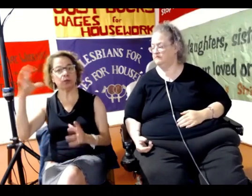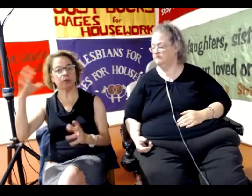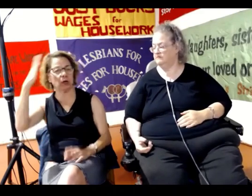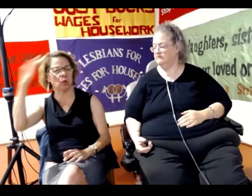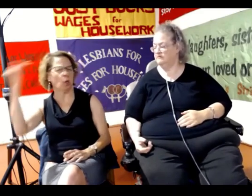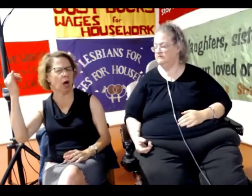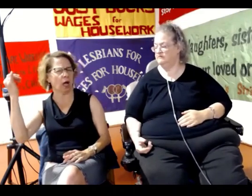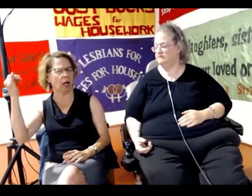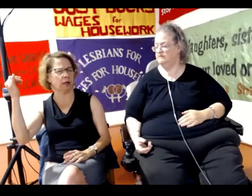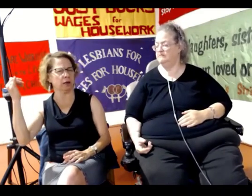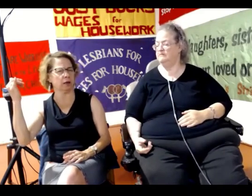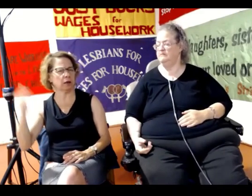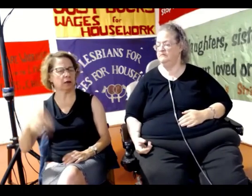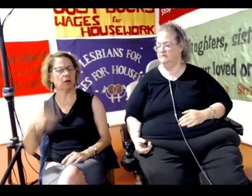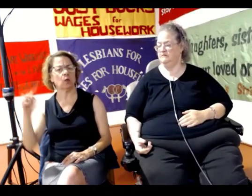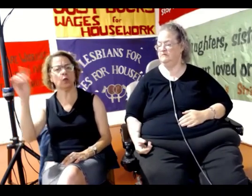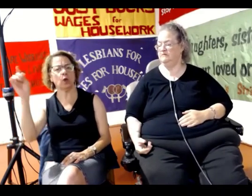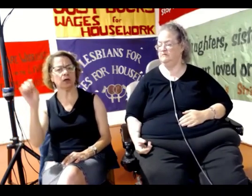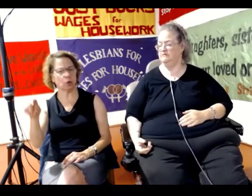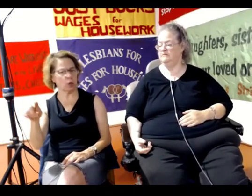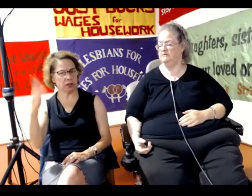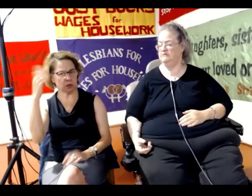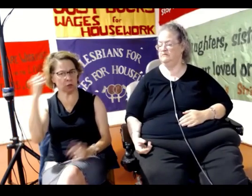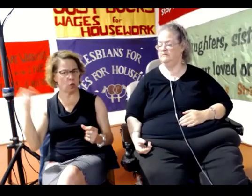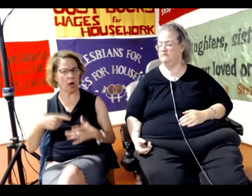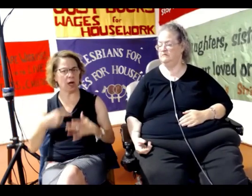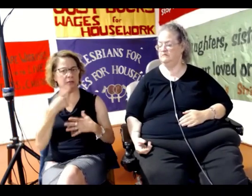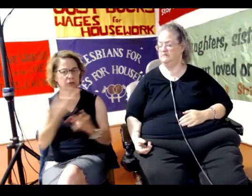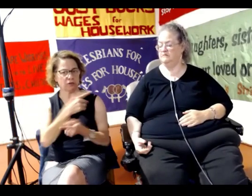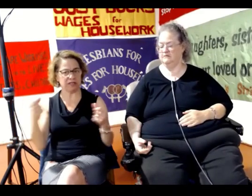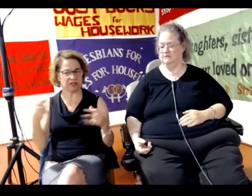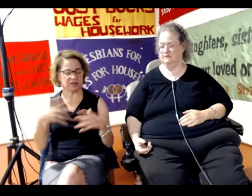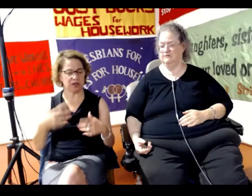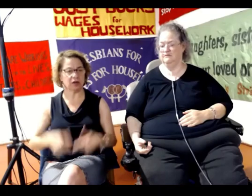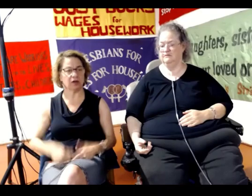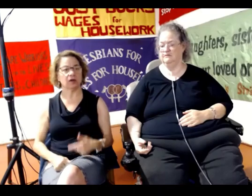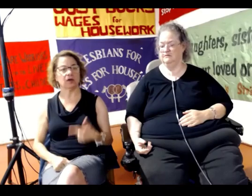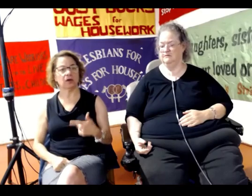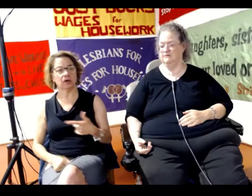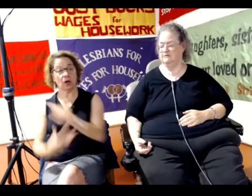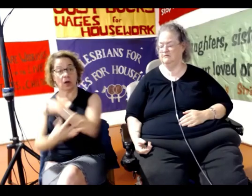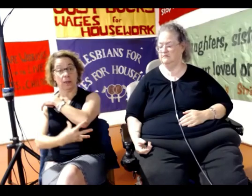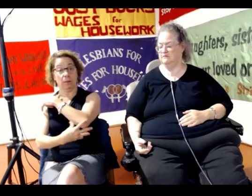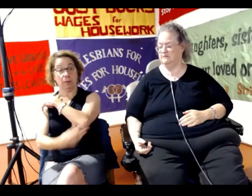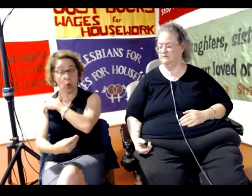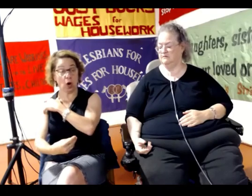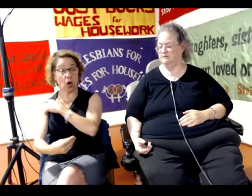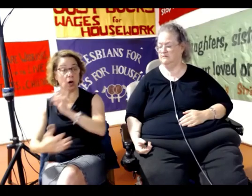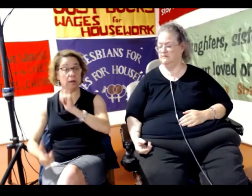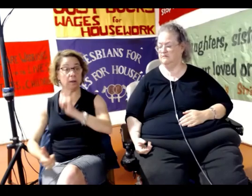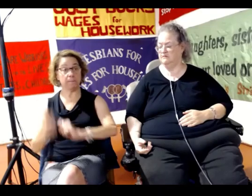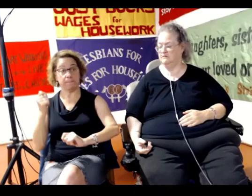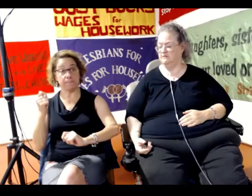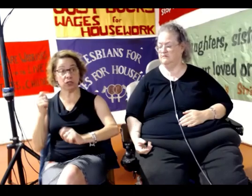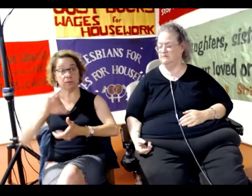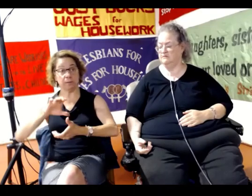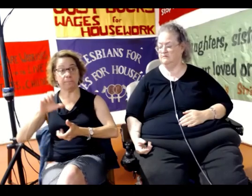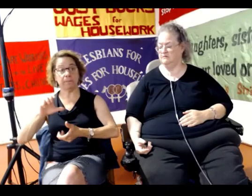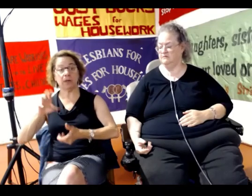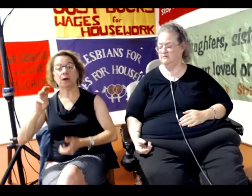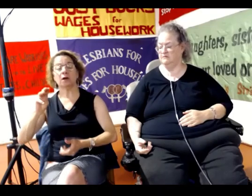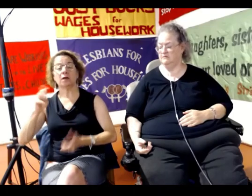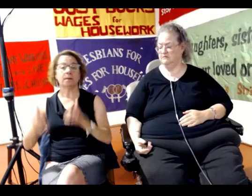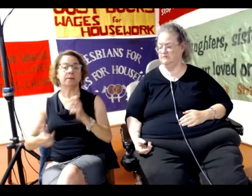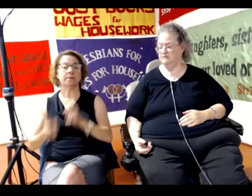the fundamental question kind of things. The poor, which is the majority of the masses kind of things, it's best to keep them